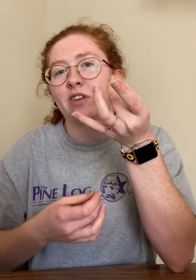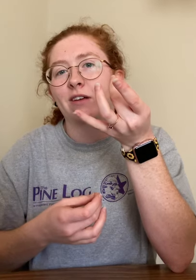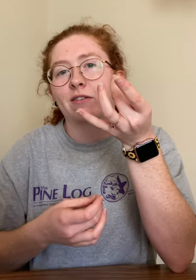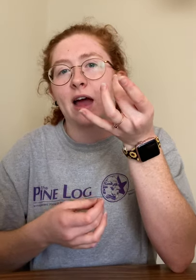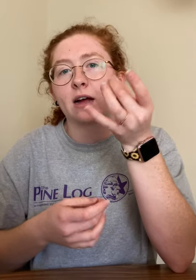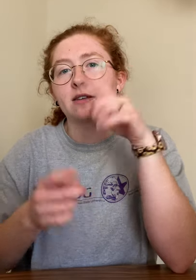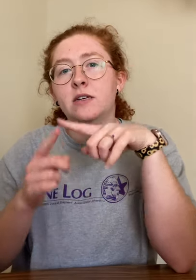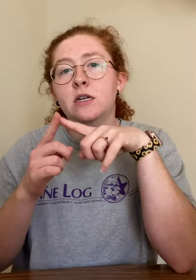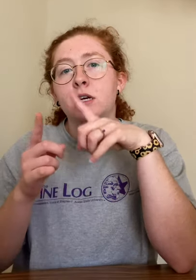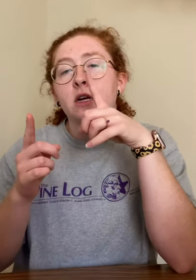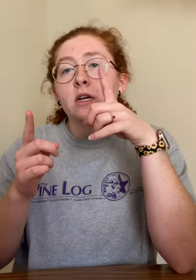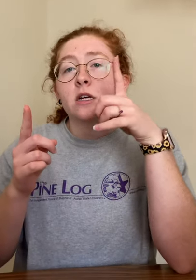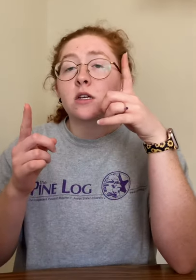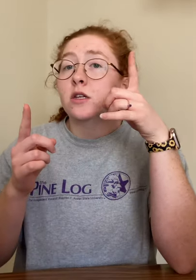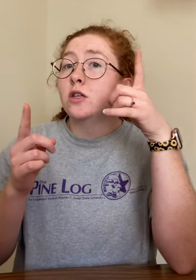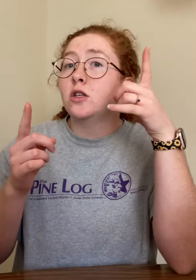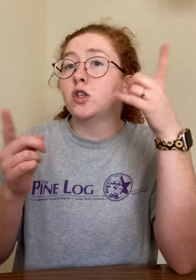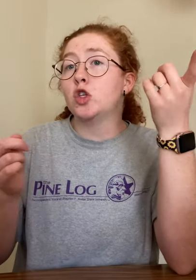fact. So